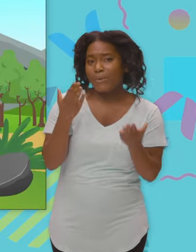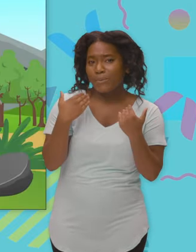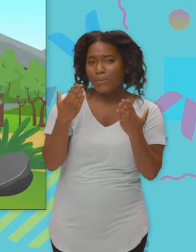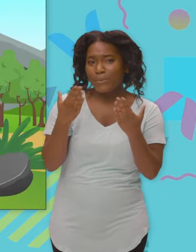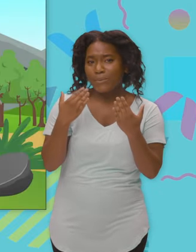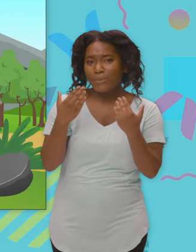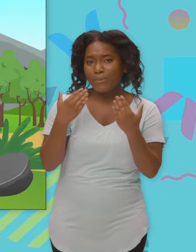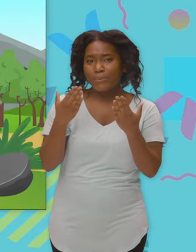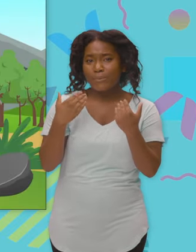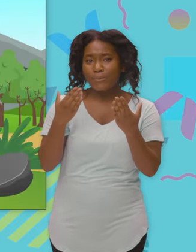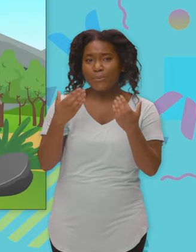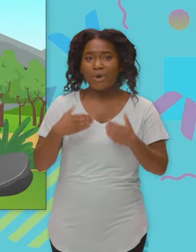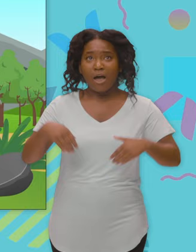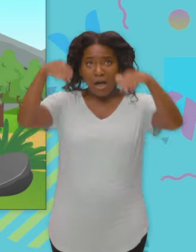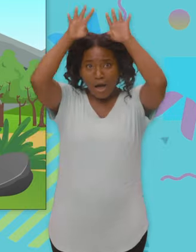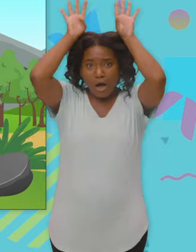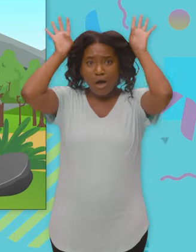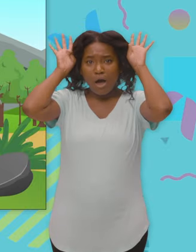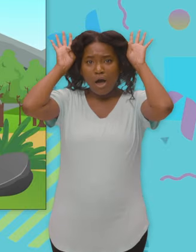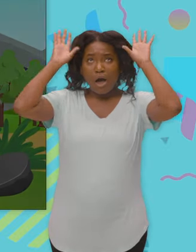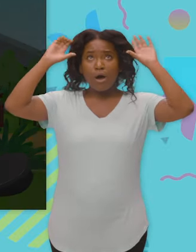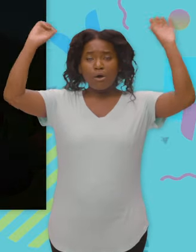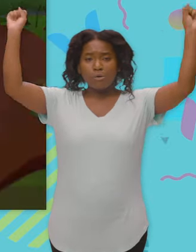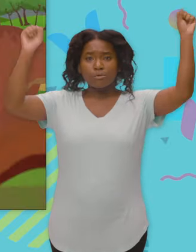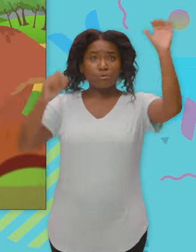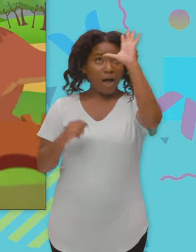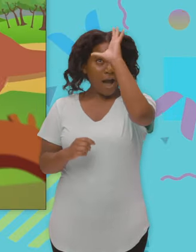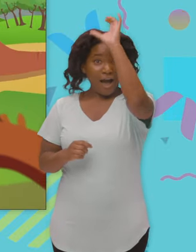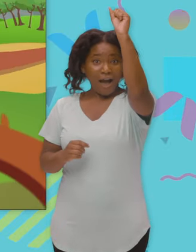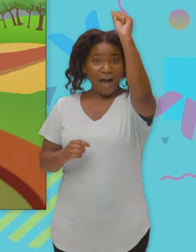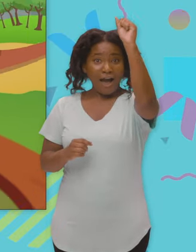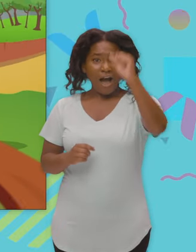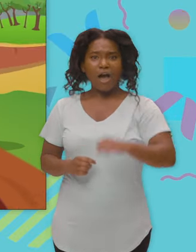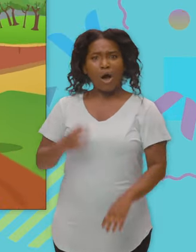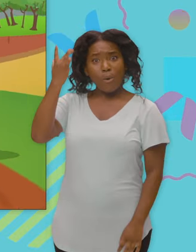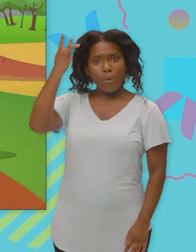Triceratops had three horns on their head, in case they ever needed to defend.